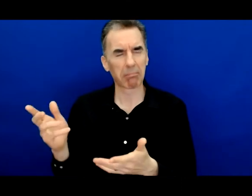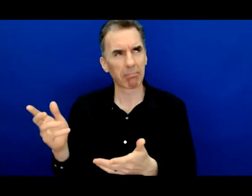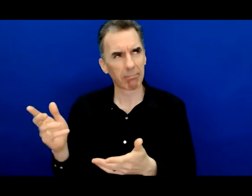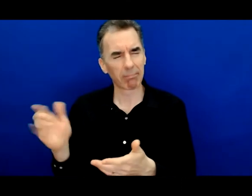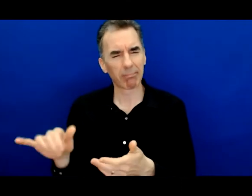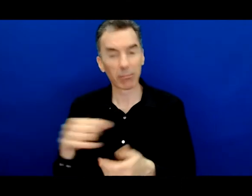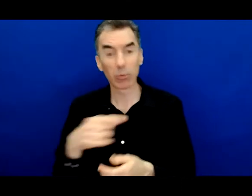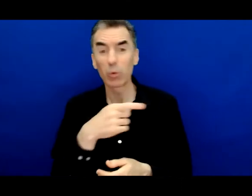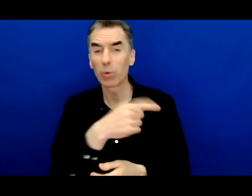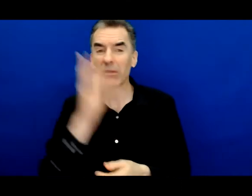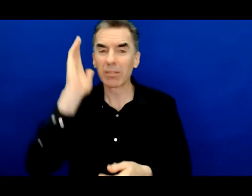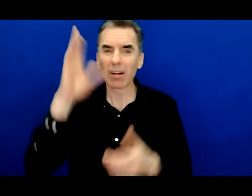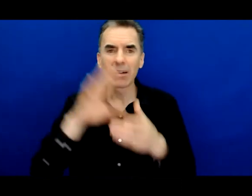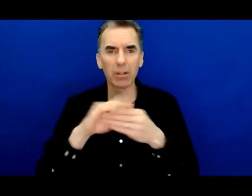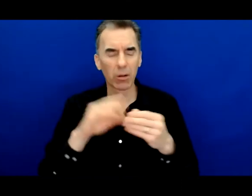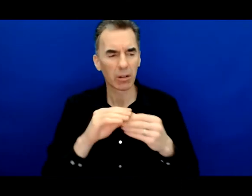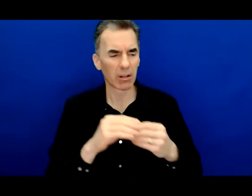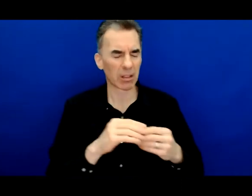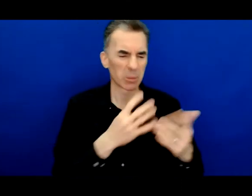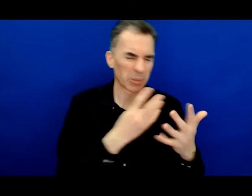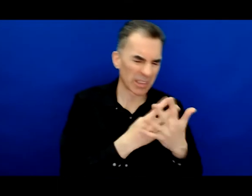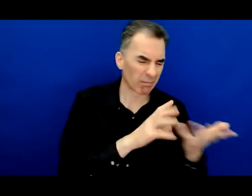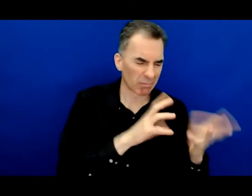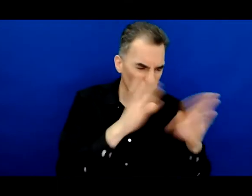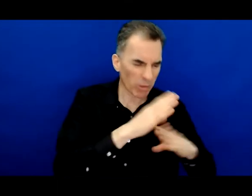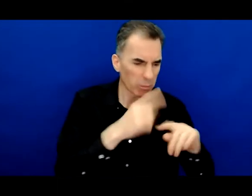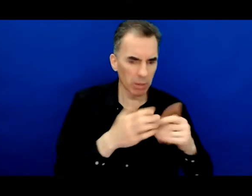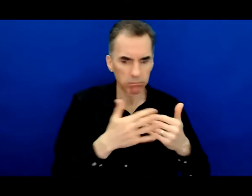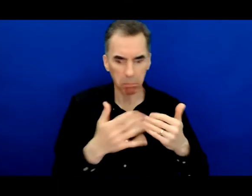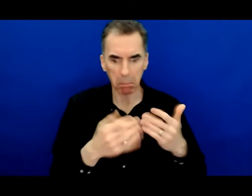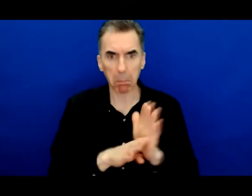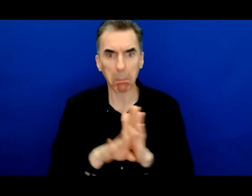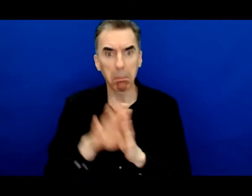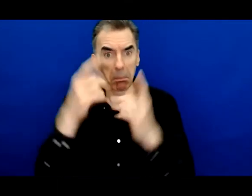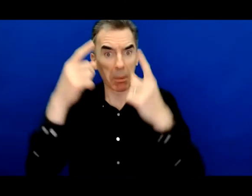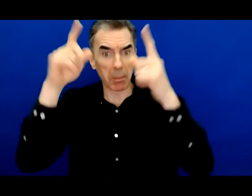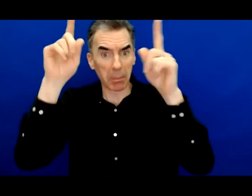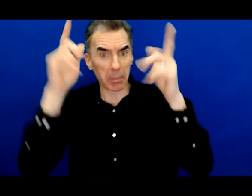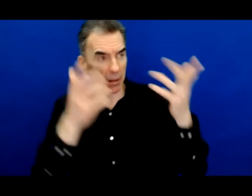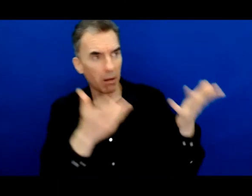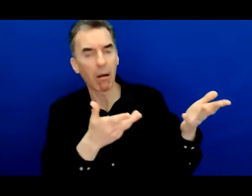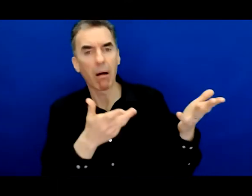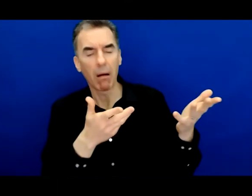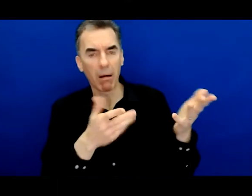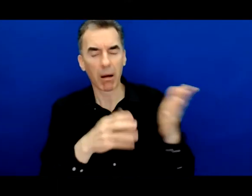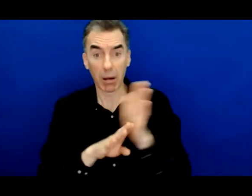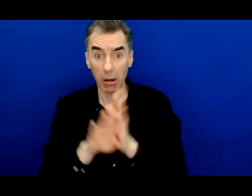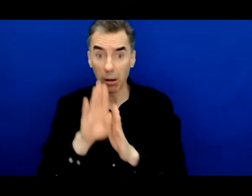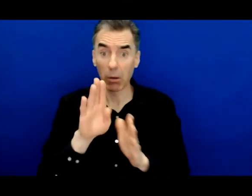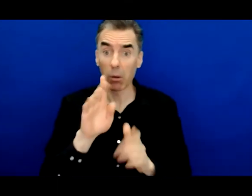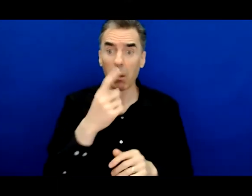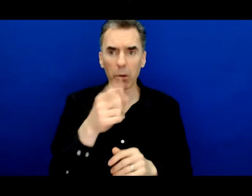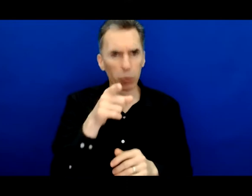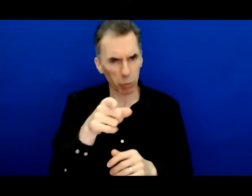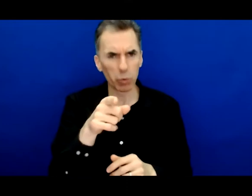talked a little bit about that earlier your success but even so you're investing in those most marginalized and